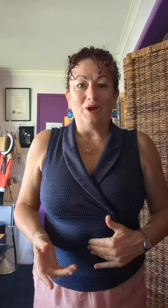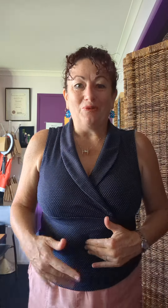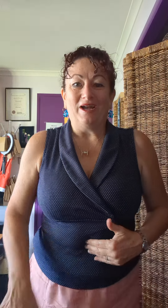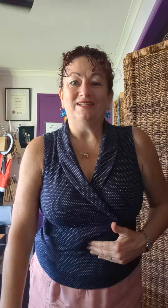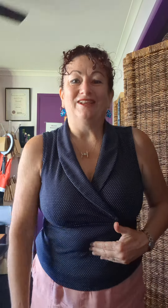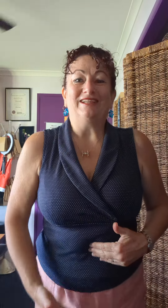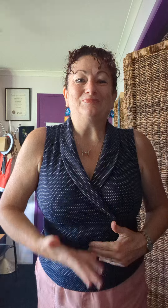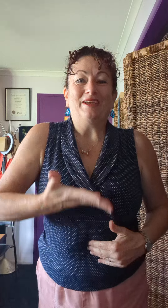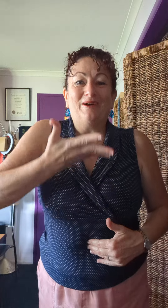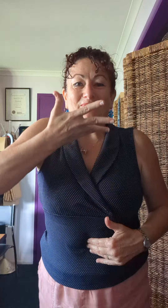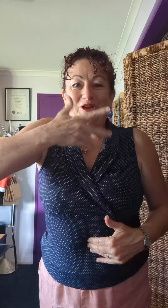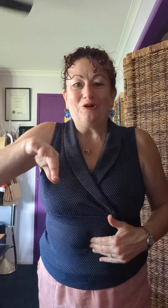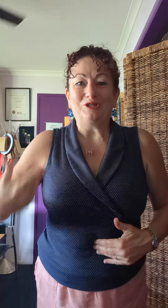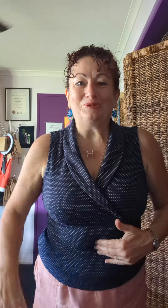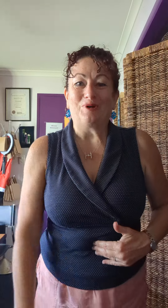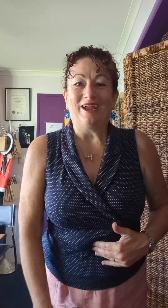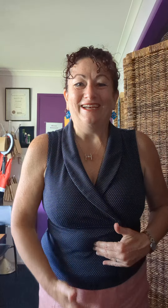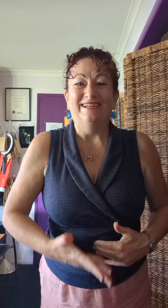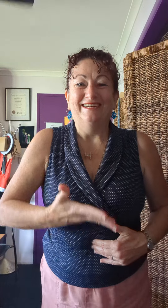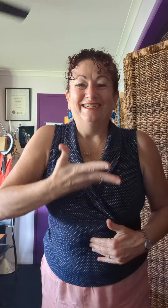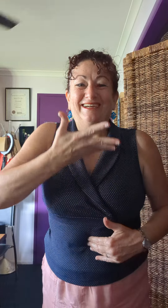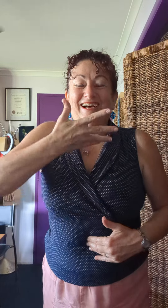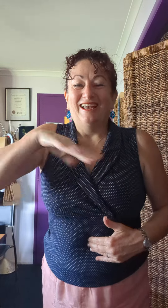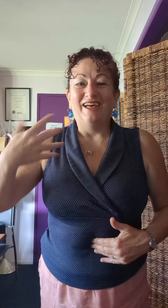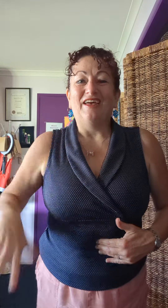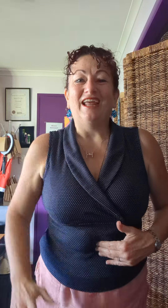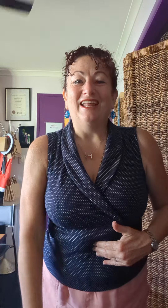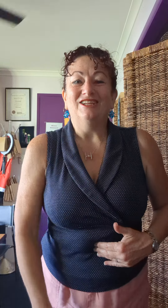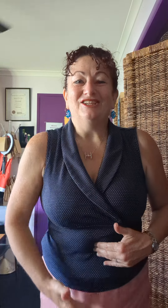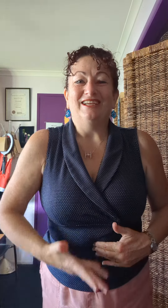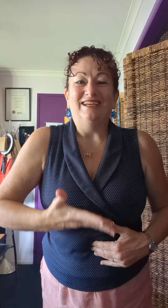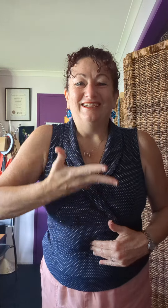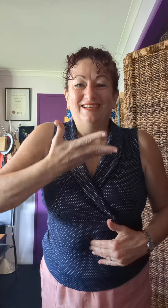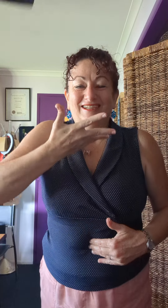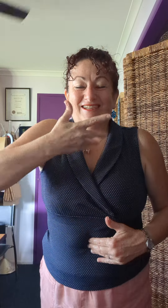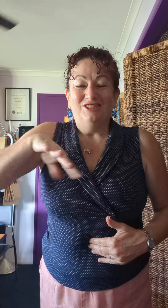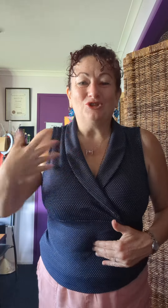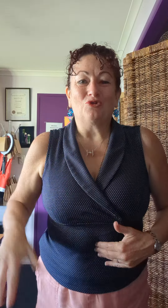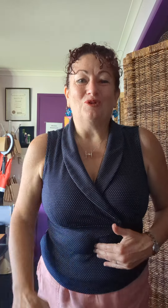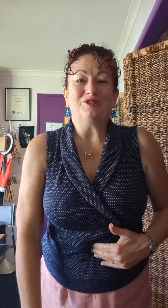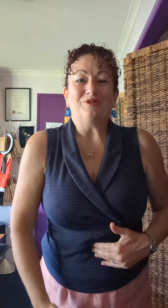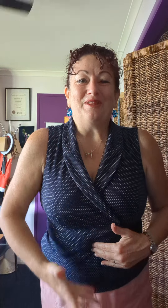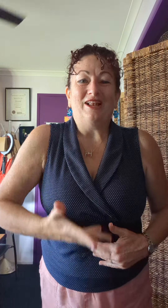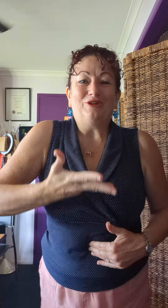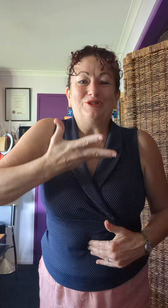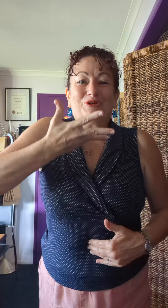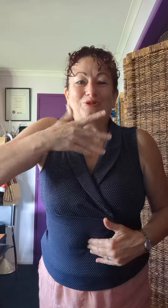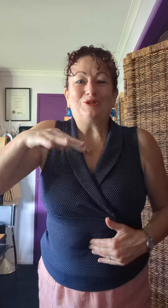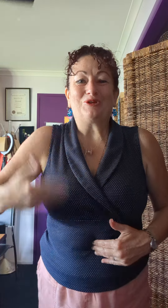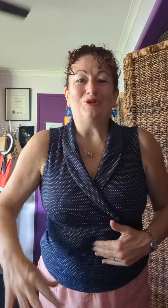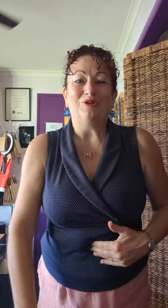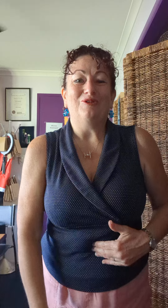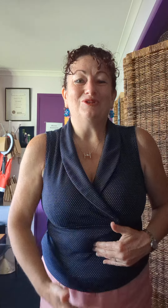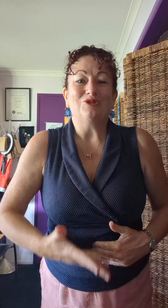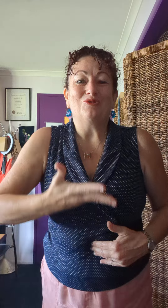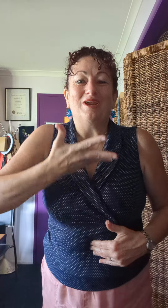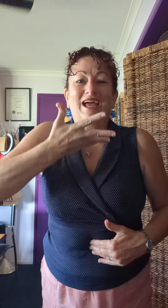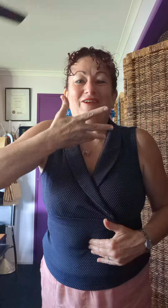run away. So let's pick up that conscious brain, allow that energy to cross from that logical to creative